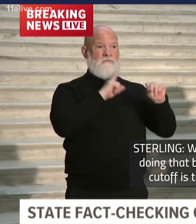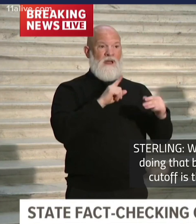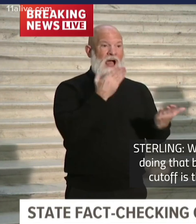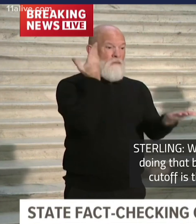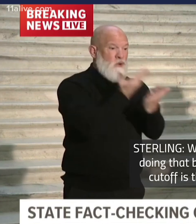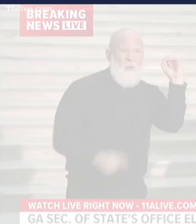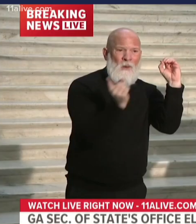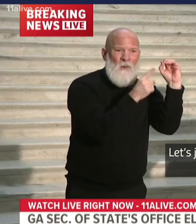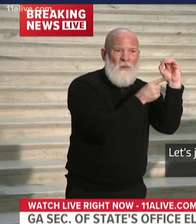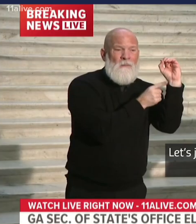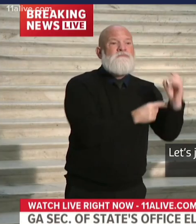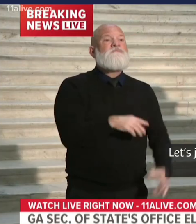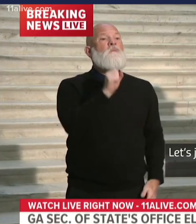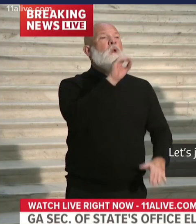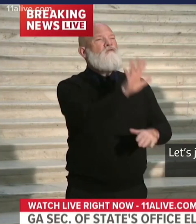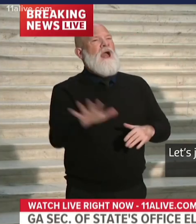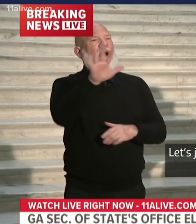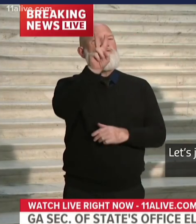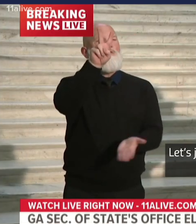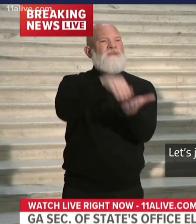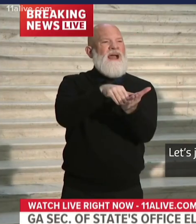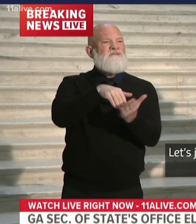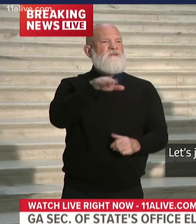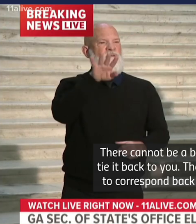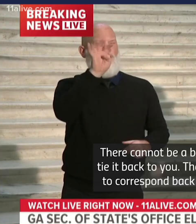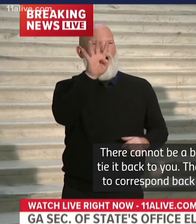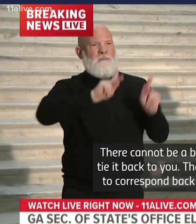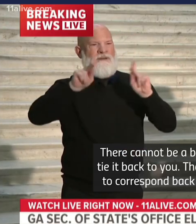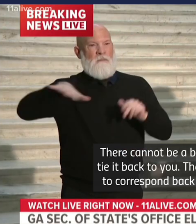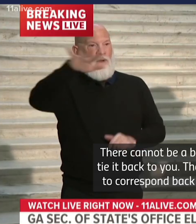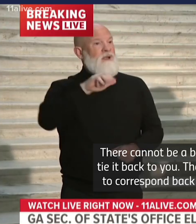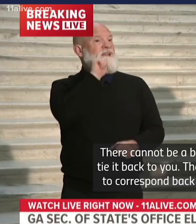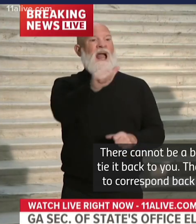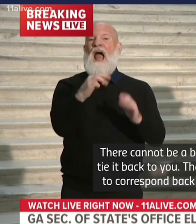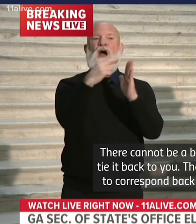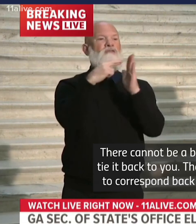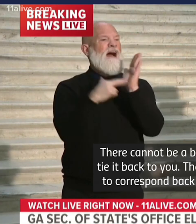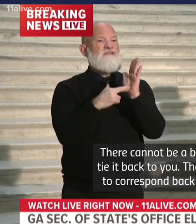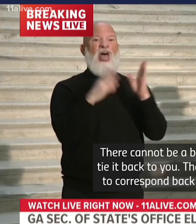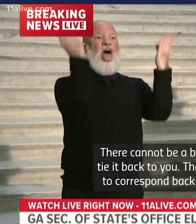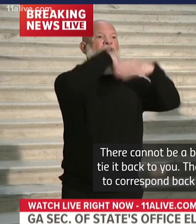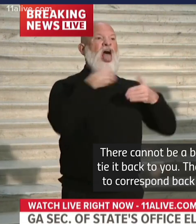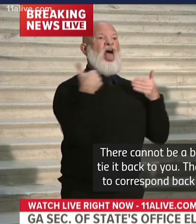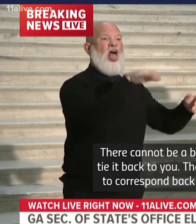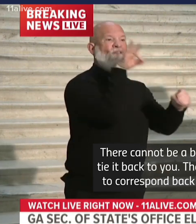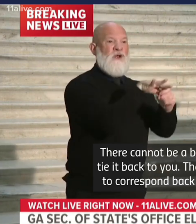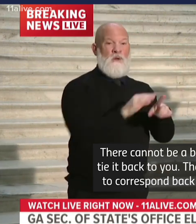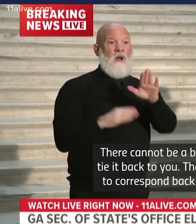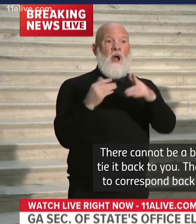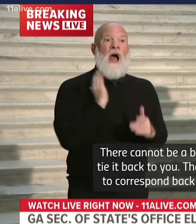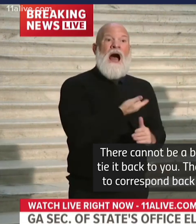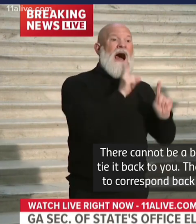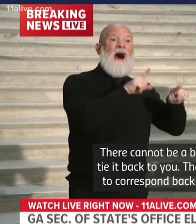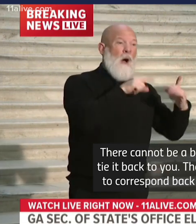cutoff is a voter registration cutoff. Let's just be clear about this. You can't do it. There cannot be a ballot issue to you. There's no way to tie it back to you. There's no way for them to have